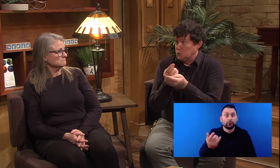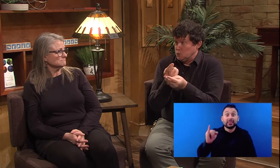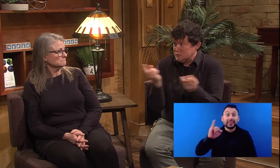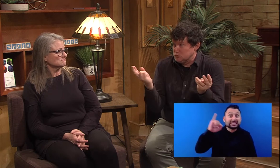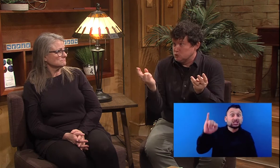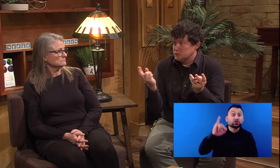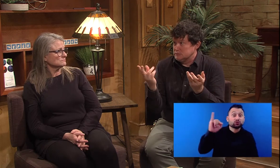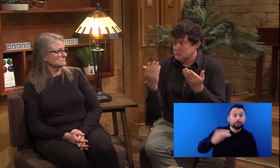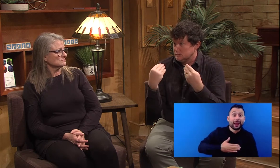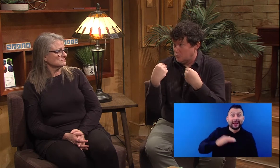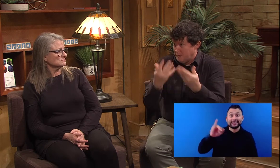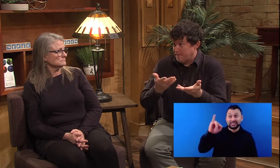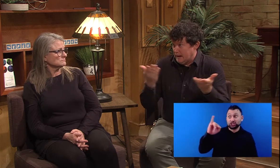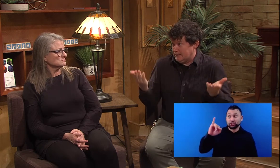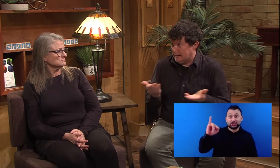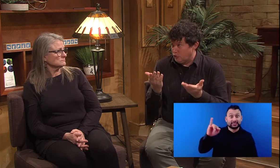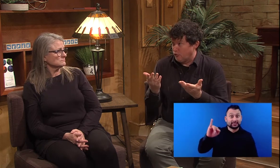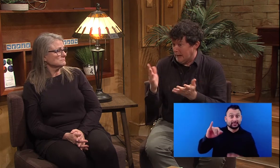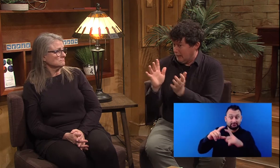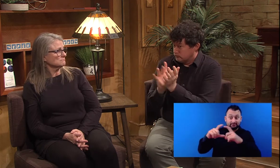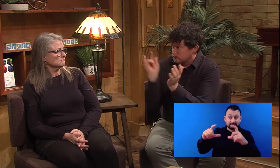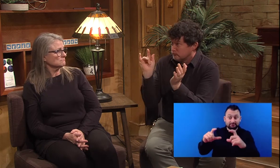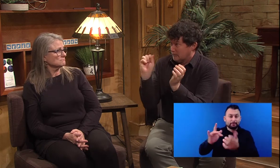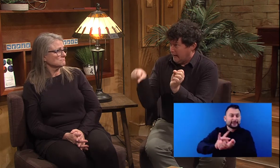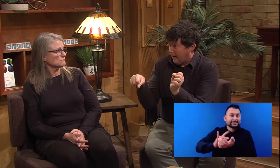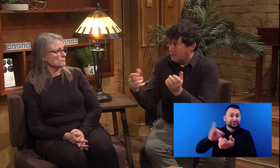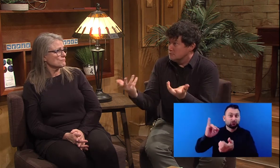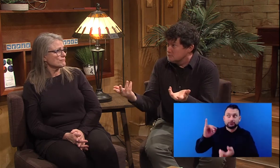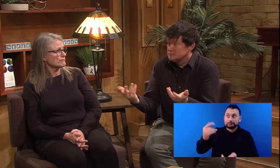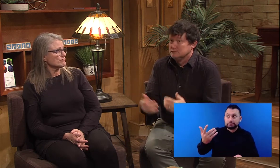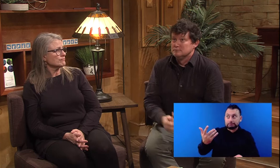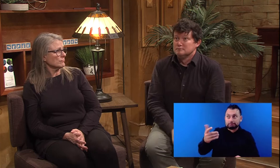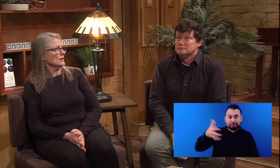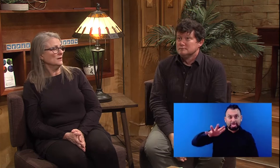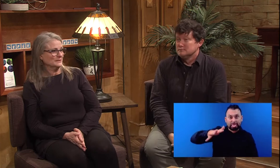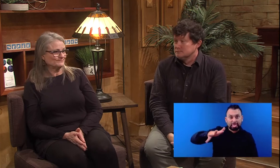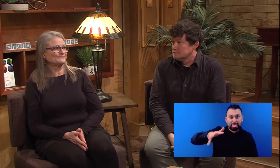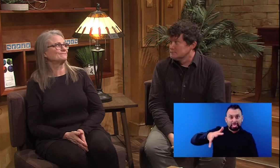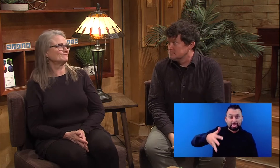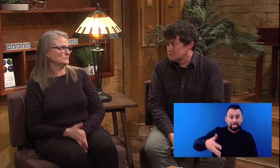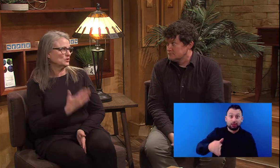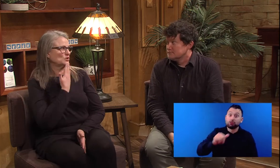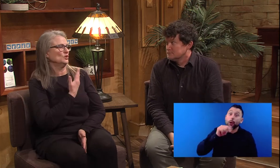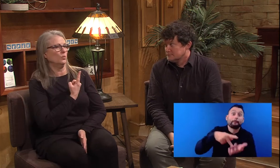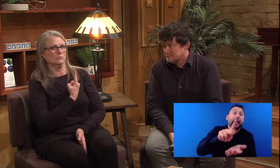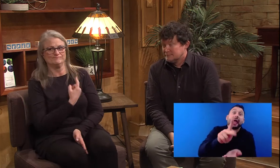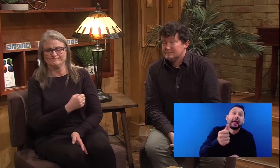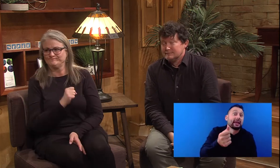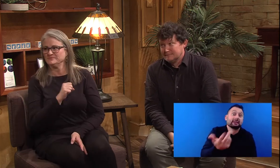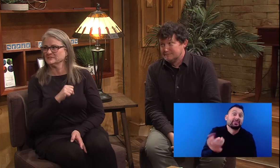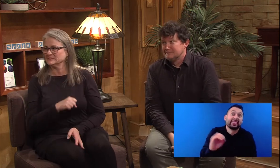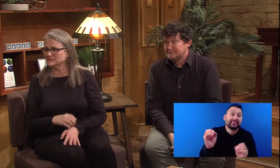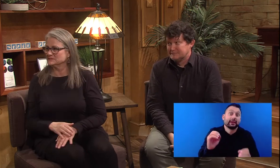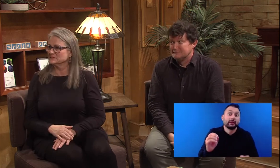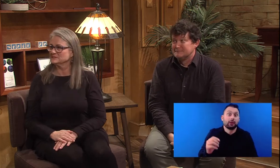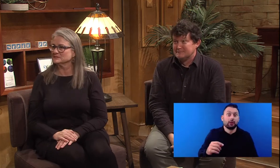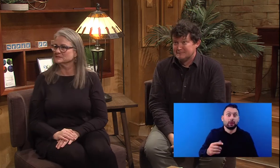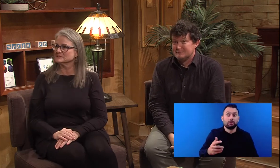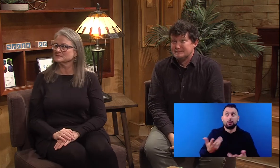care. So are there options for resources here in our area that we can take advantage of? There are. a good question.